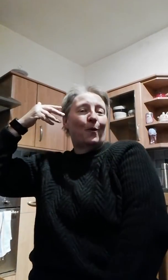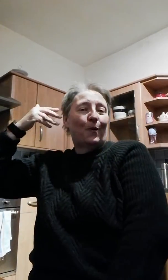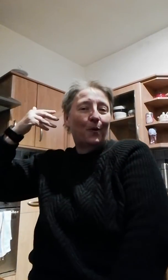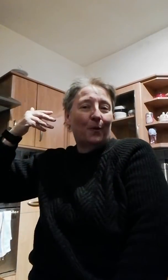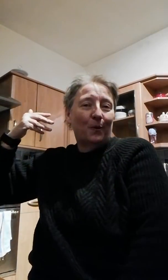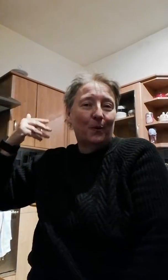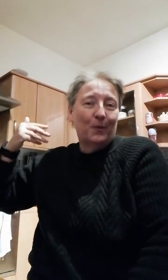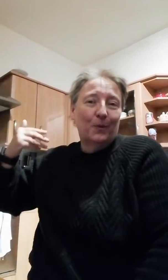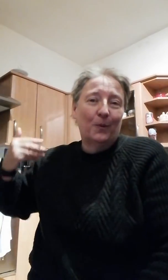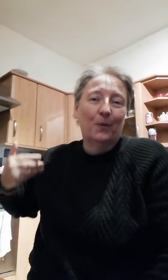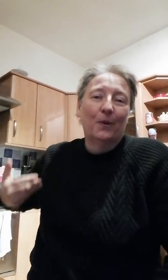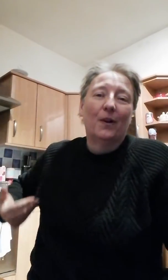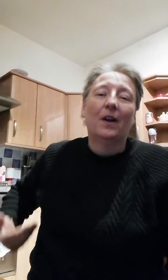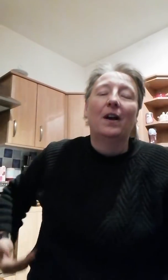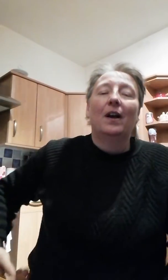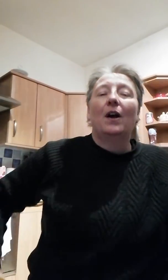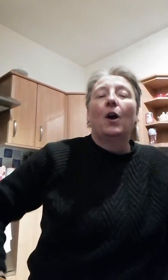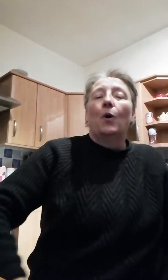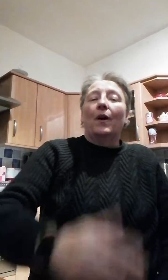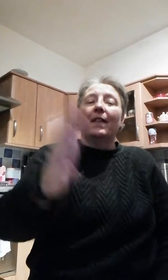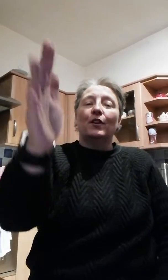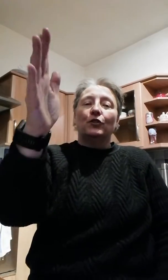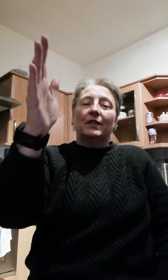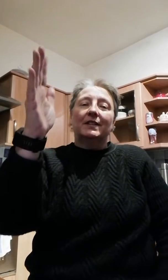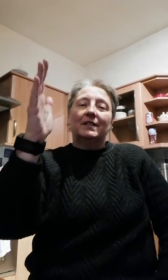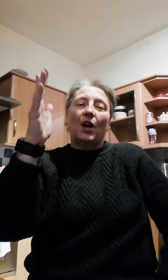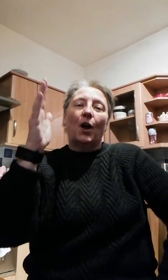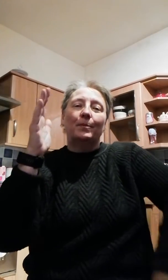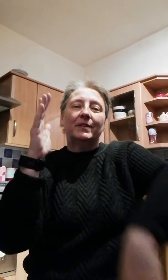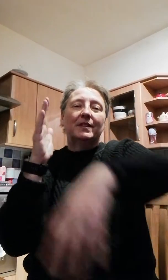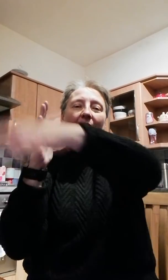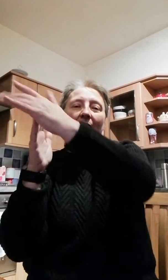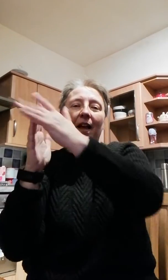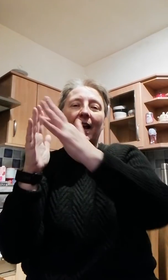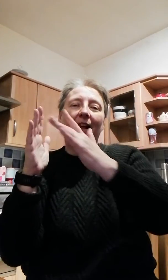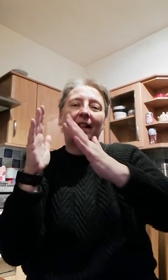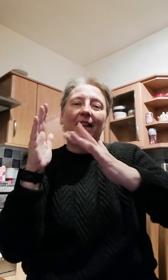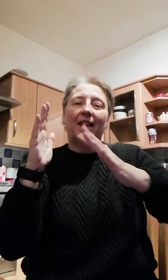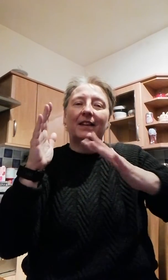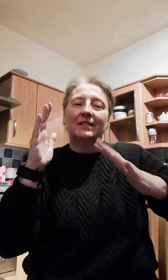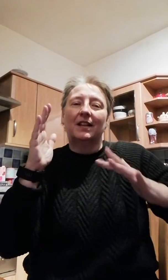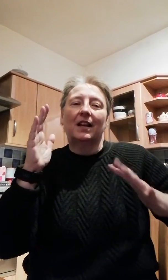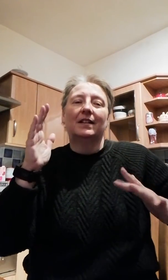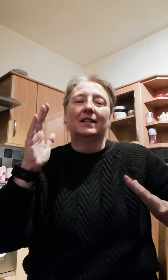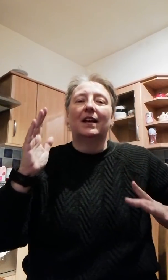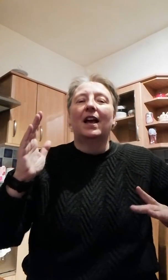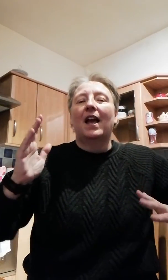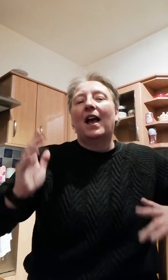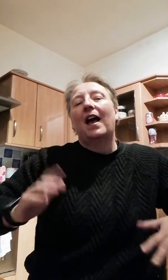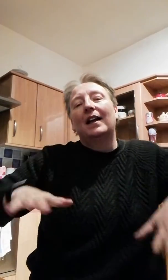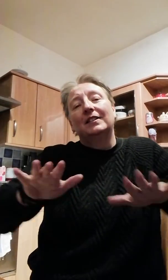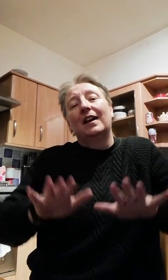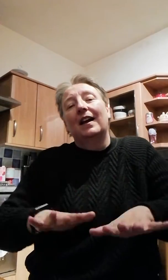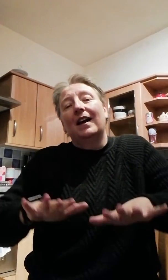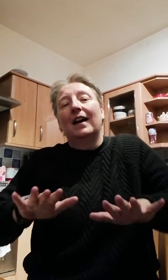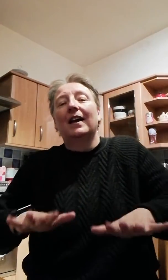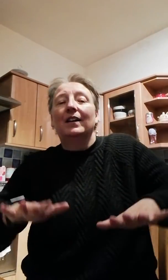Where the trees are, listen and listen